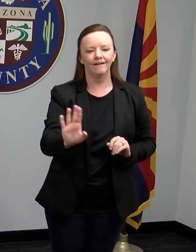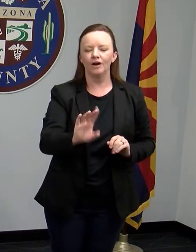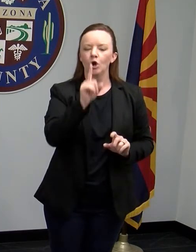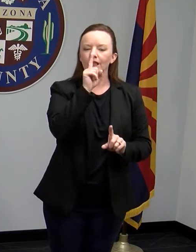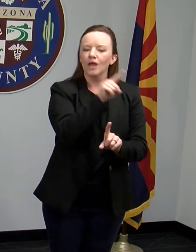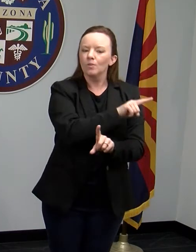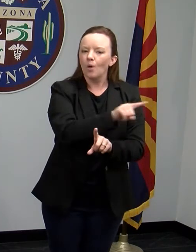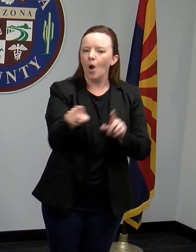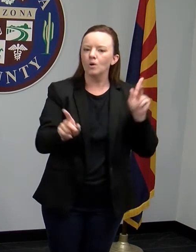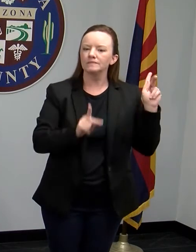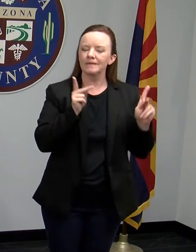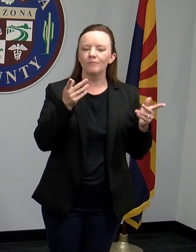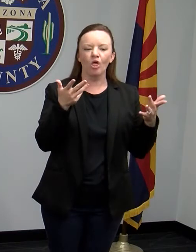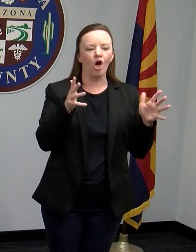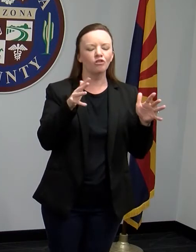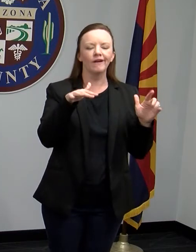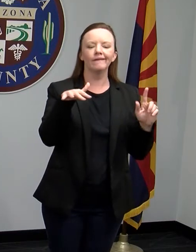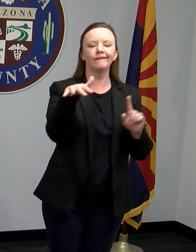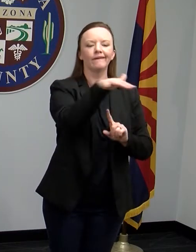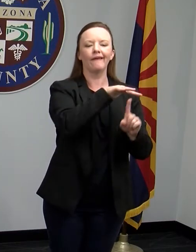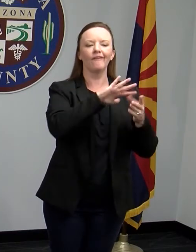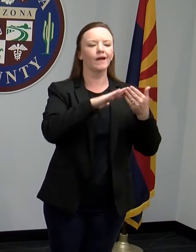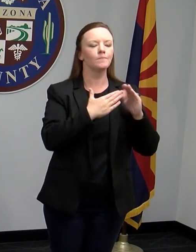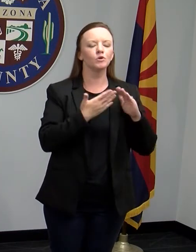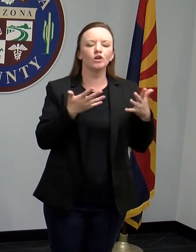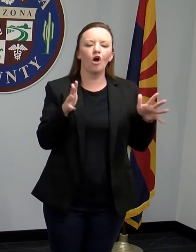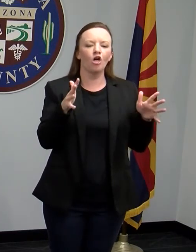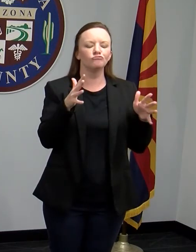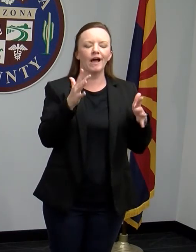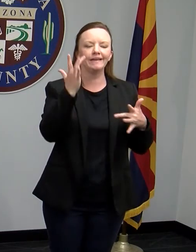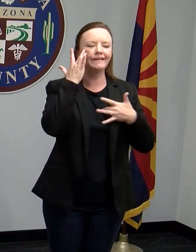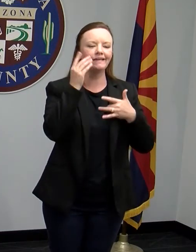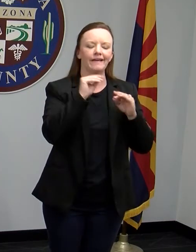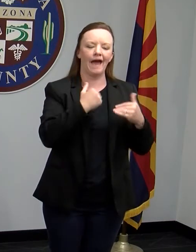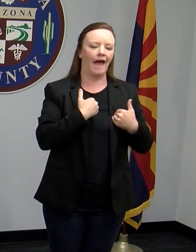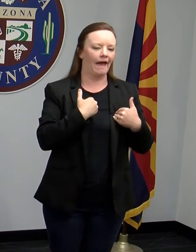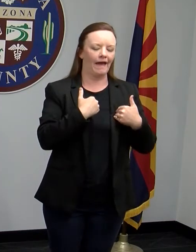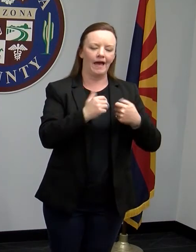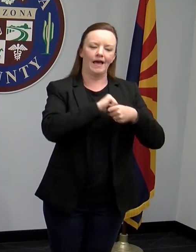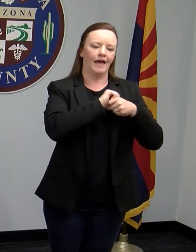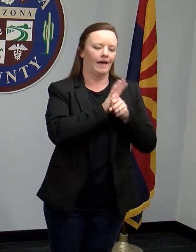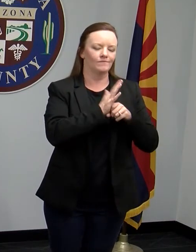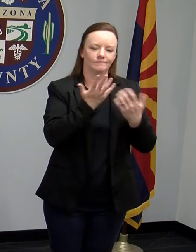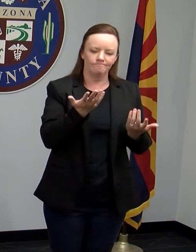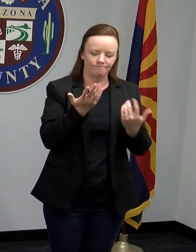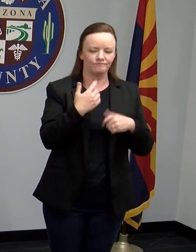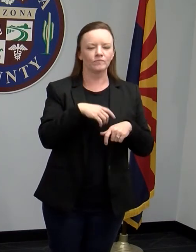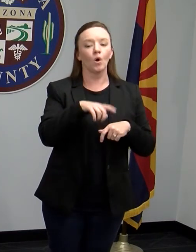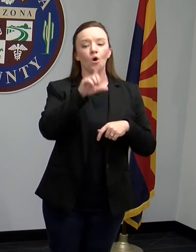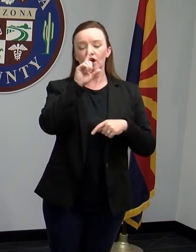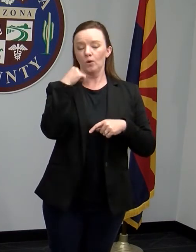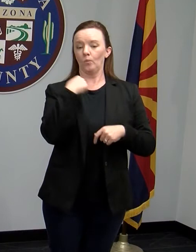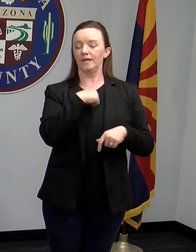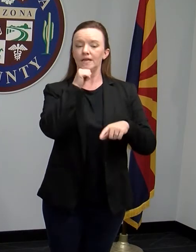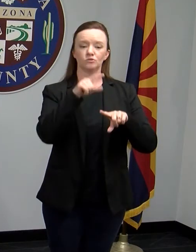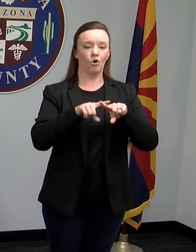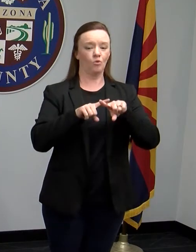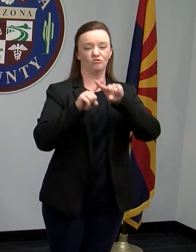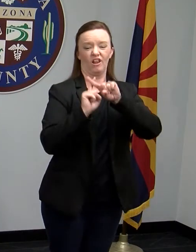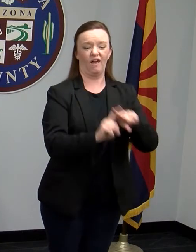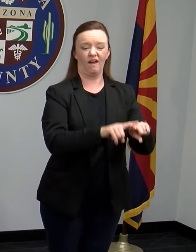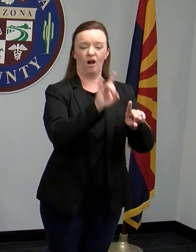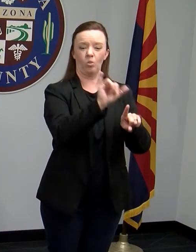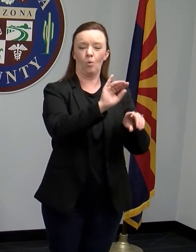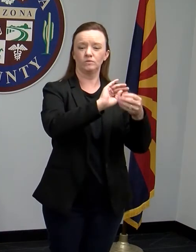those people are already out in the community and already infected. So that's why we don't rely as heavily on those case